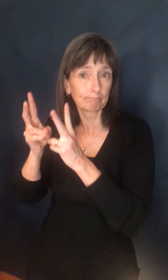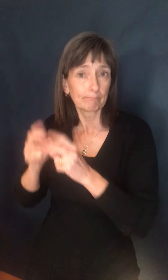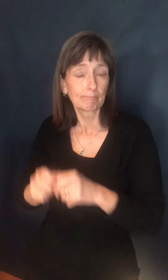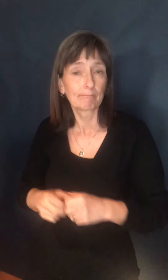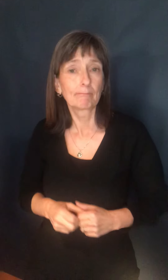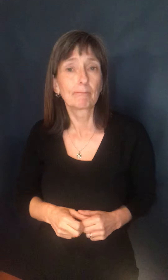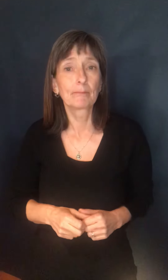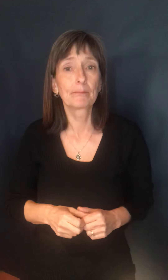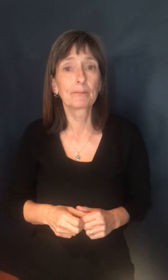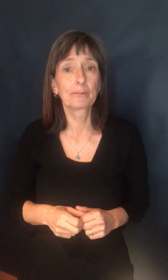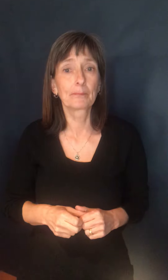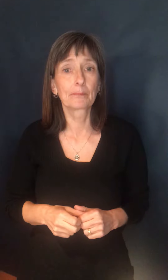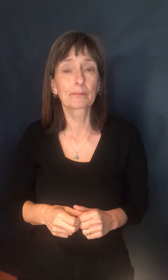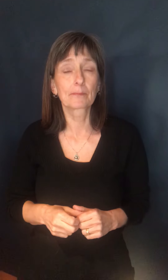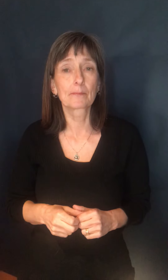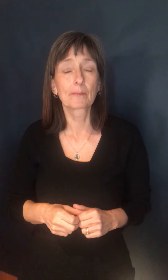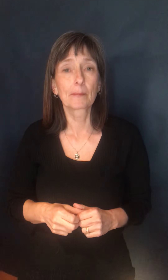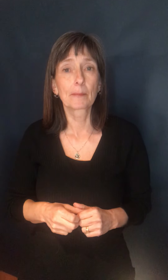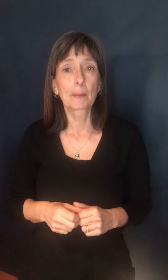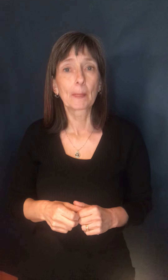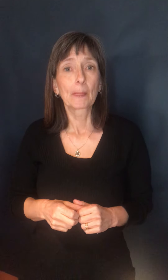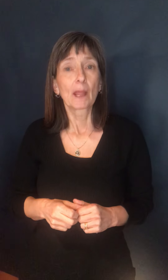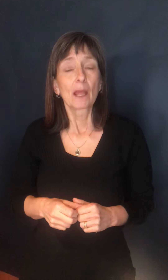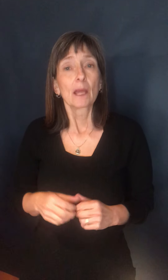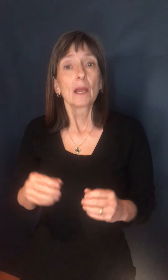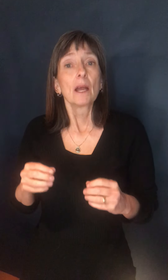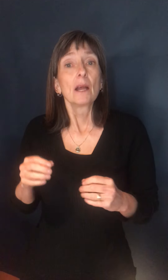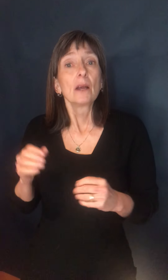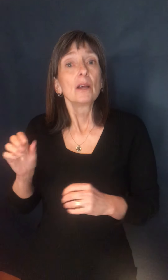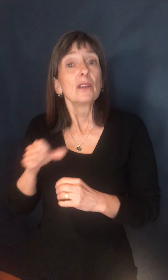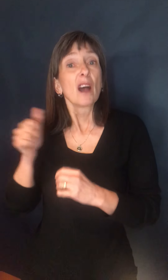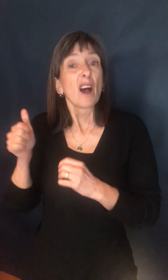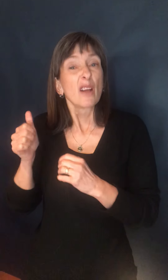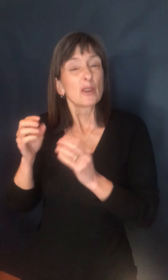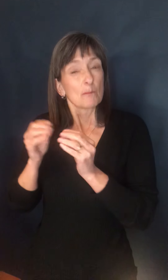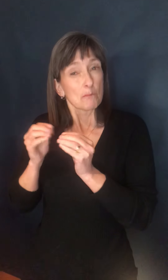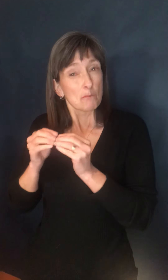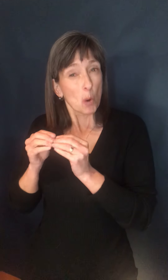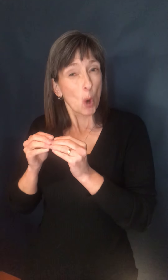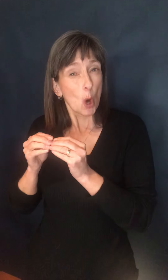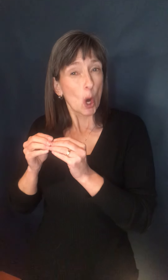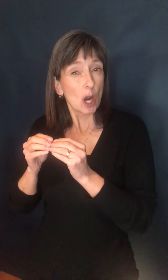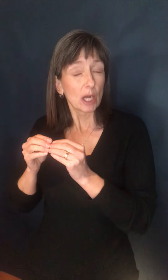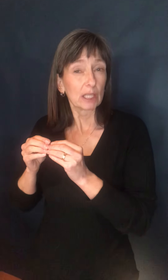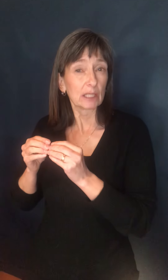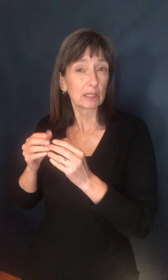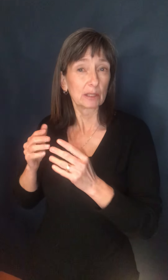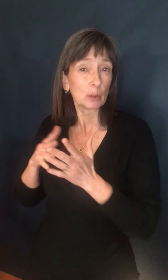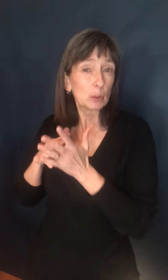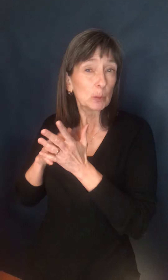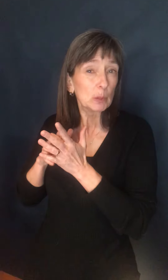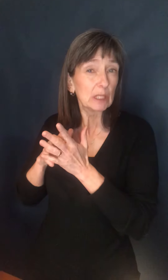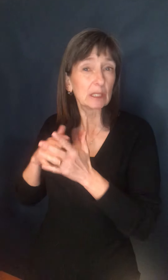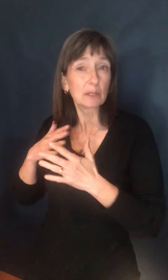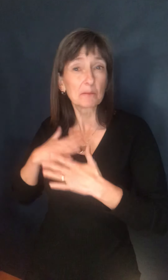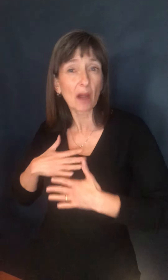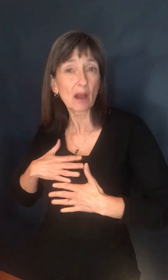higher risk categories of phase two, as we add more and announce more pre-registration,